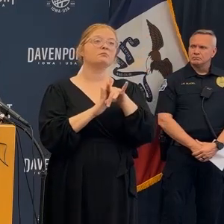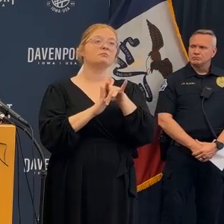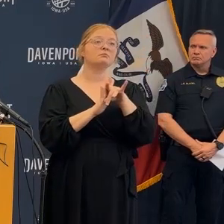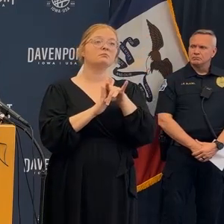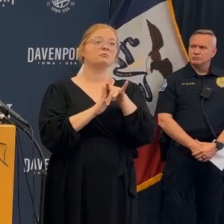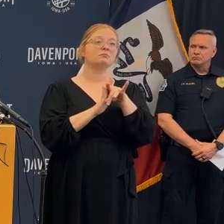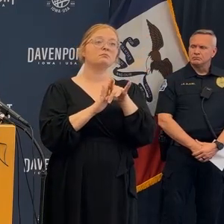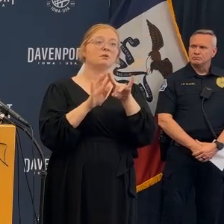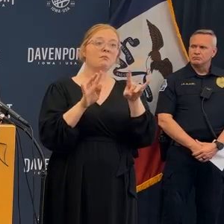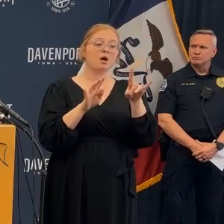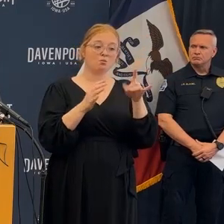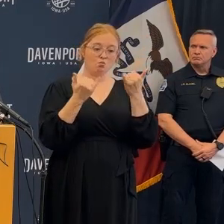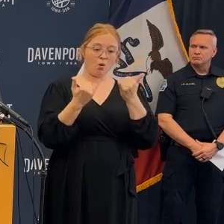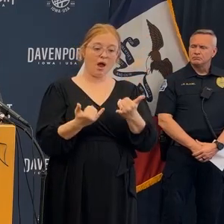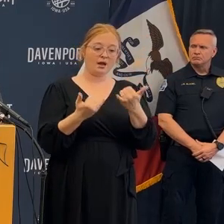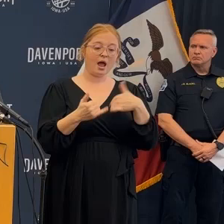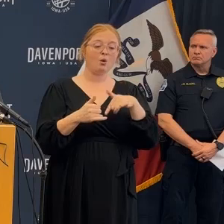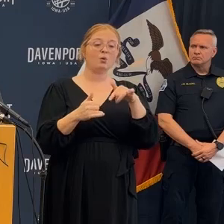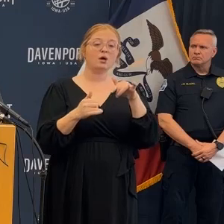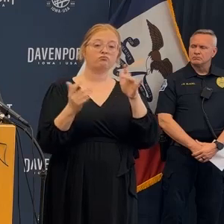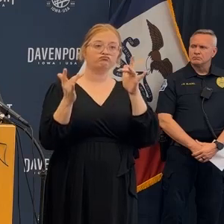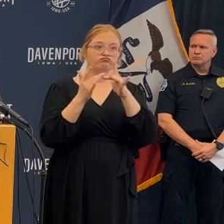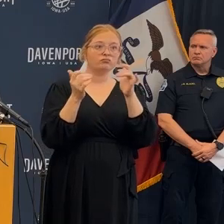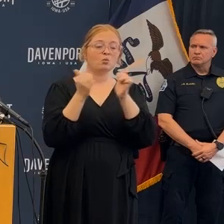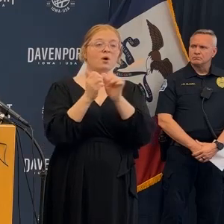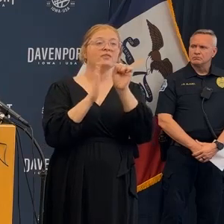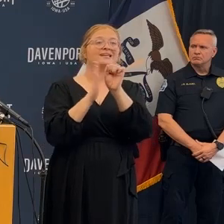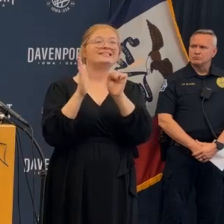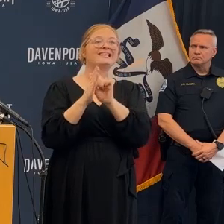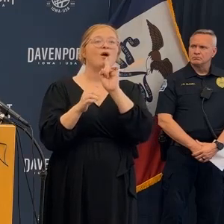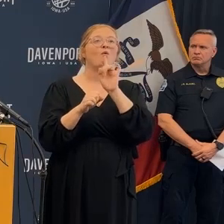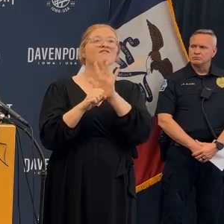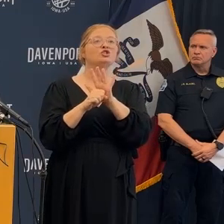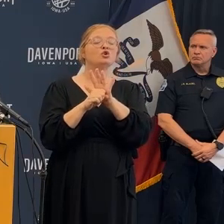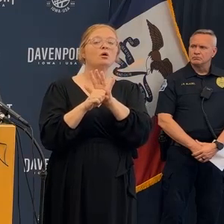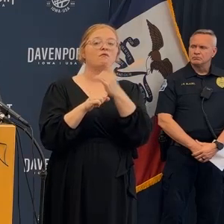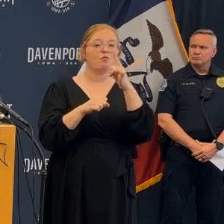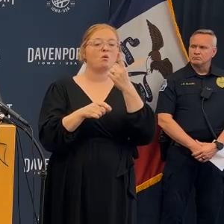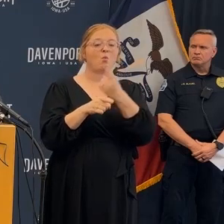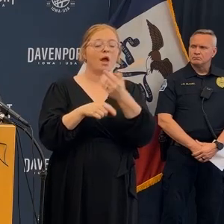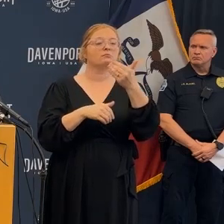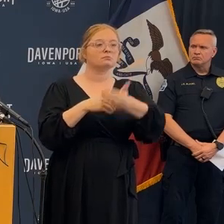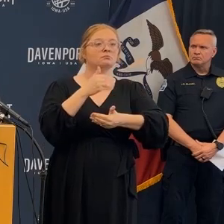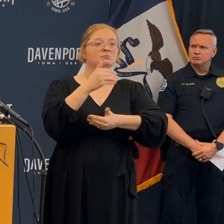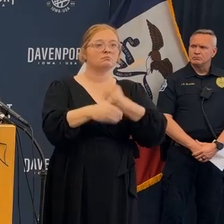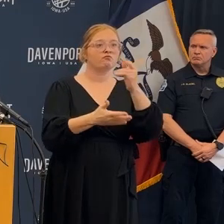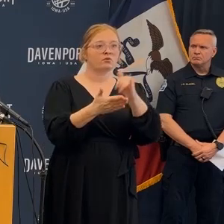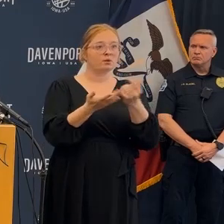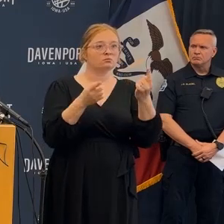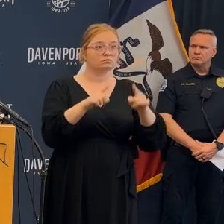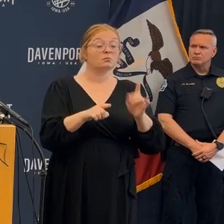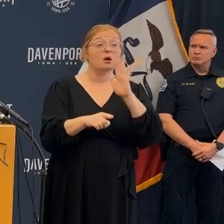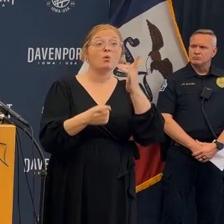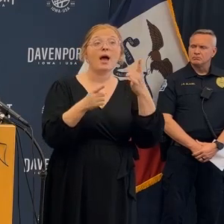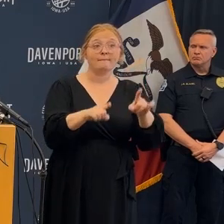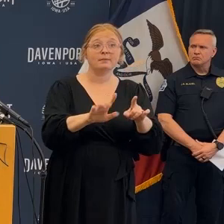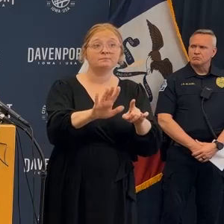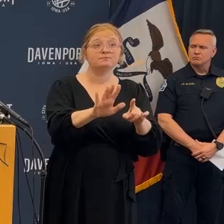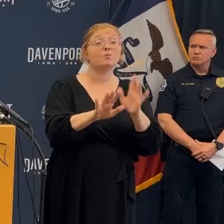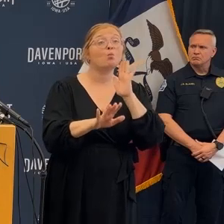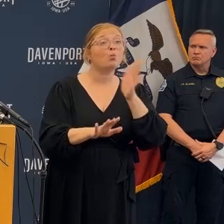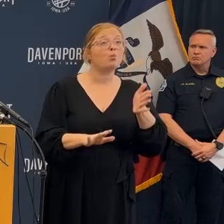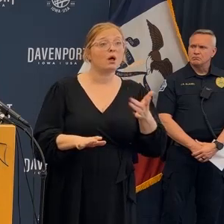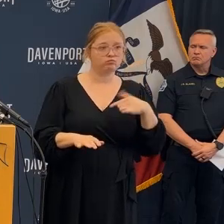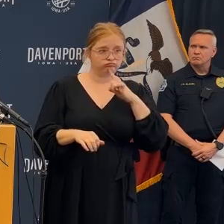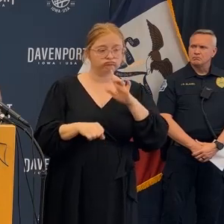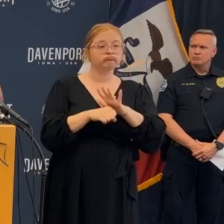will be turned over to an investigation team the lead of that team is yet to be determined but we are in consult